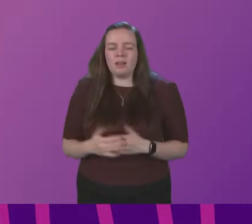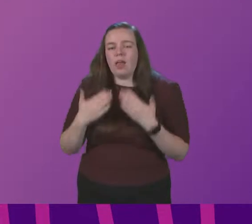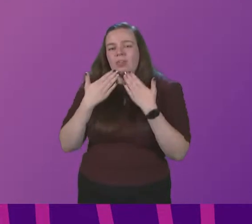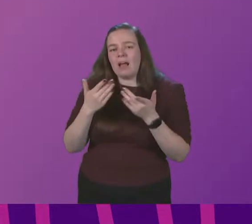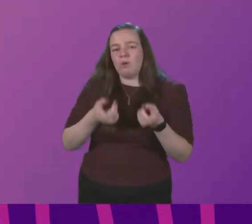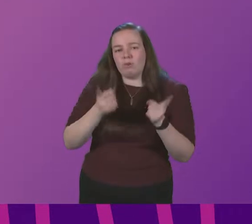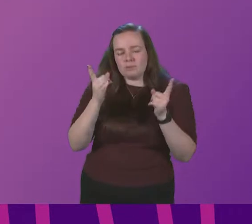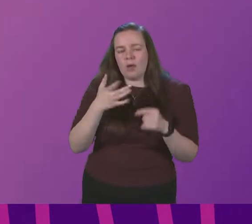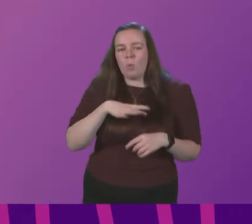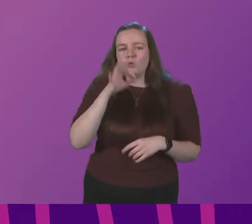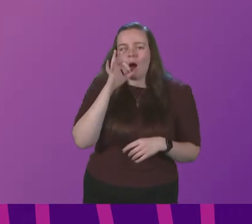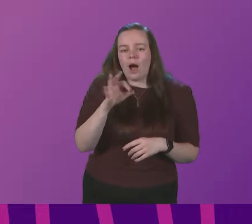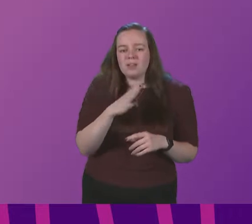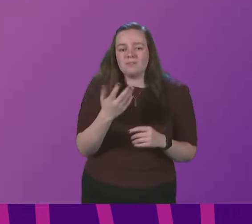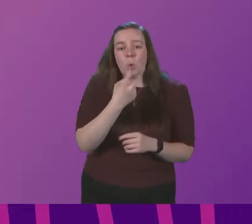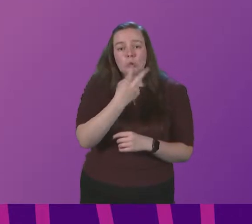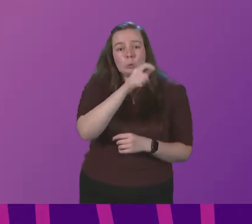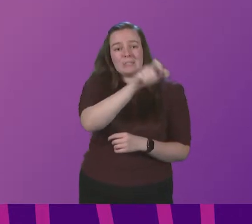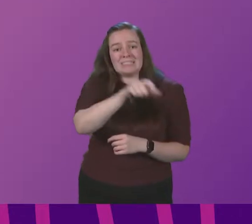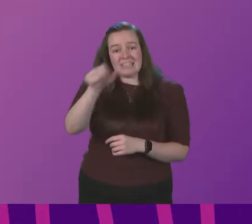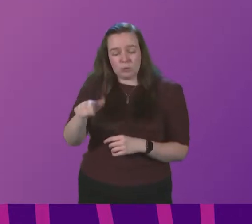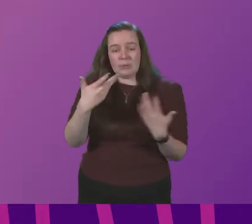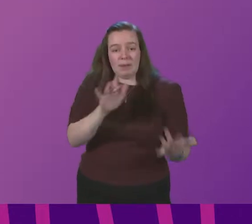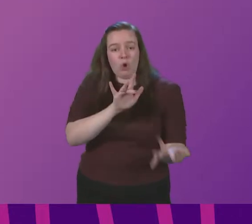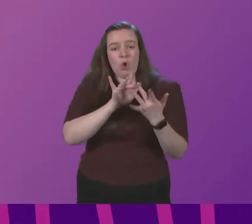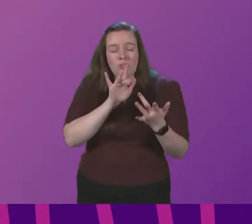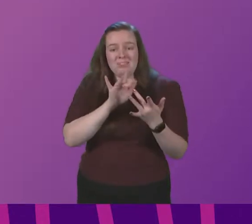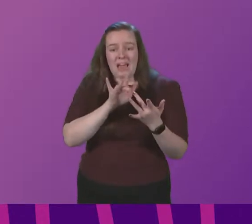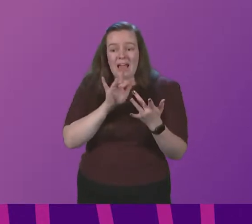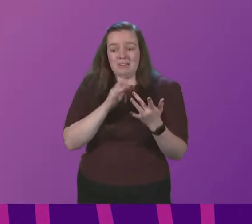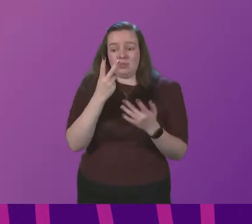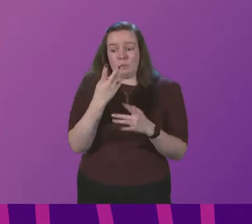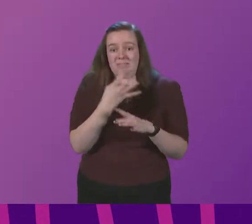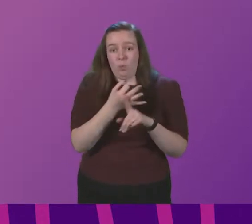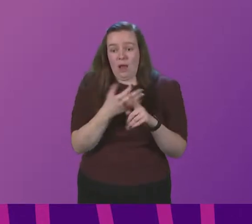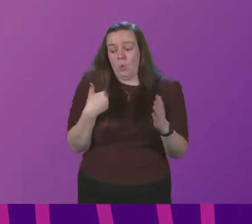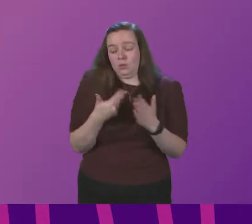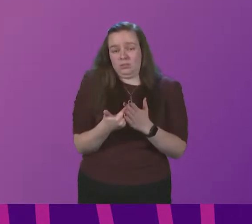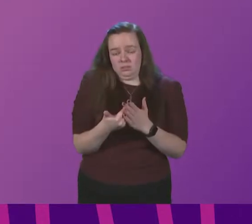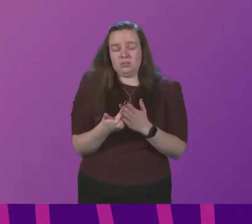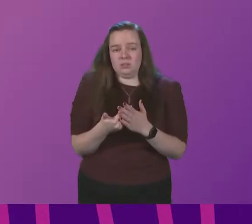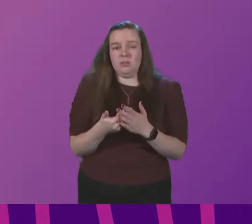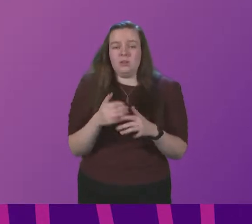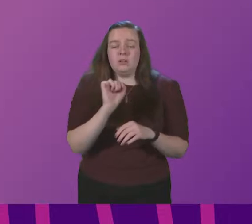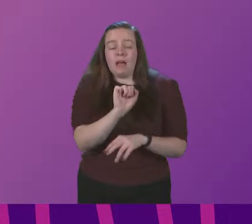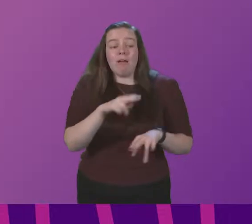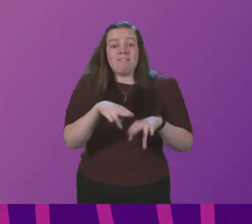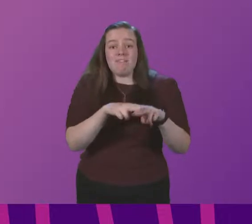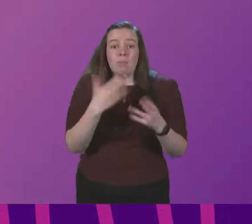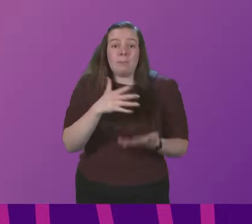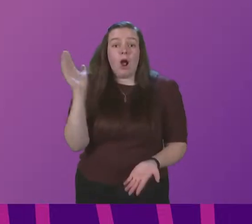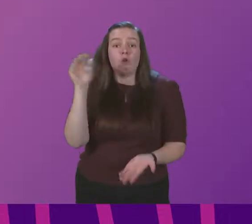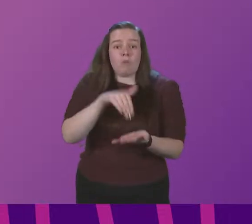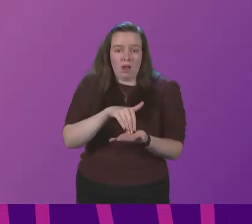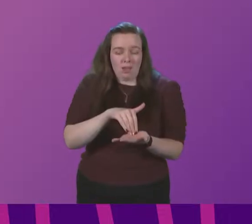Minister can I ask this question on behalf of two sets of constituents who have been in touch with me in the last 24 hours whose family have just arrived